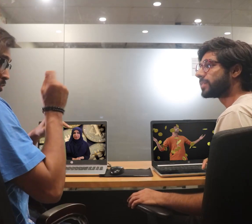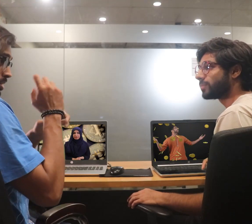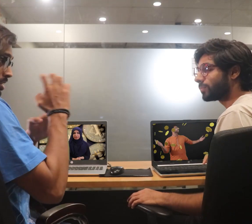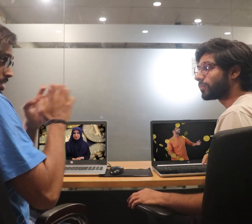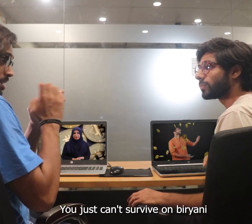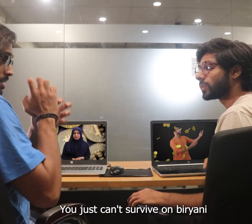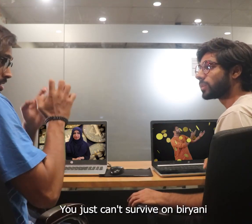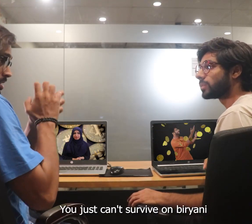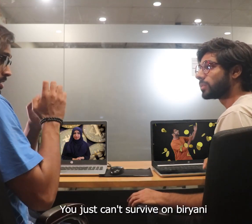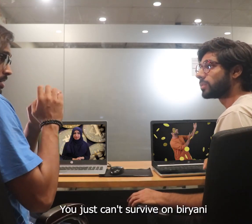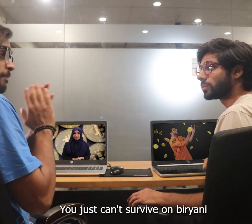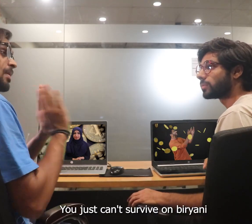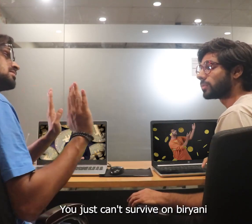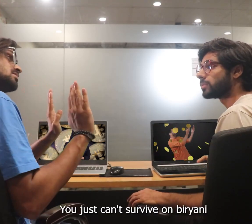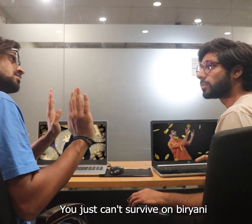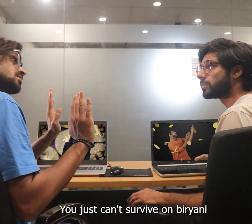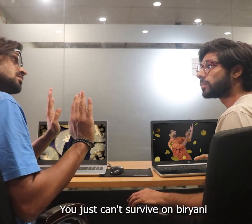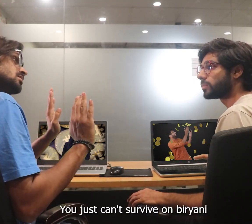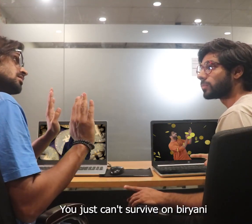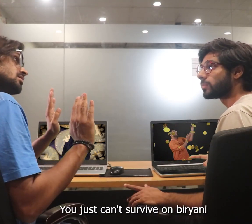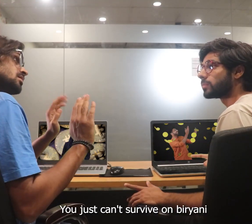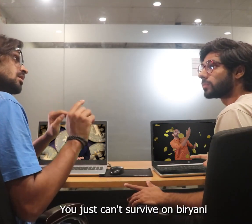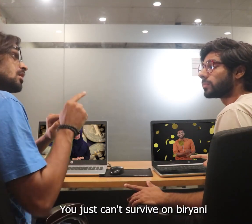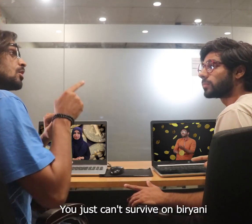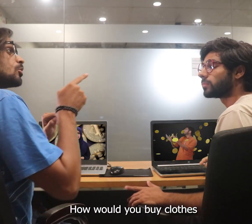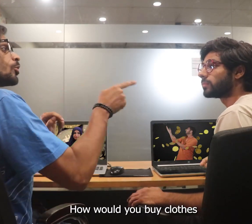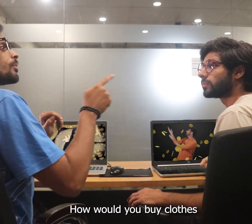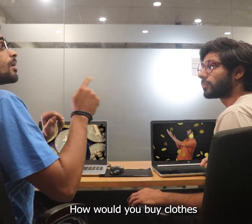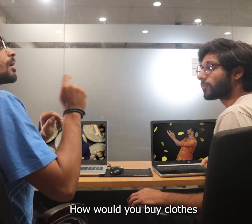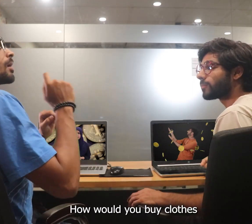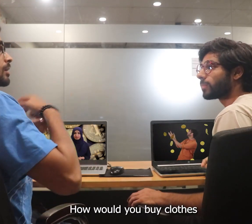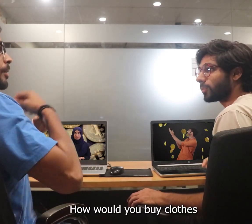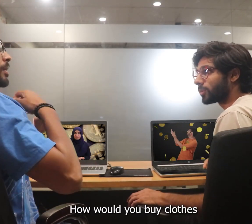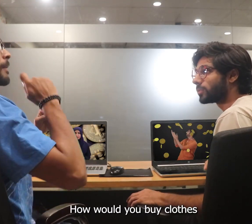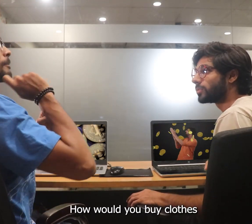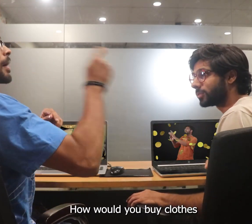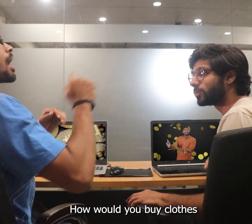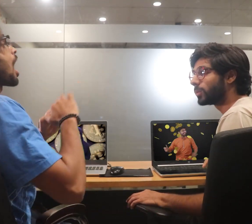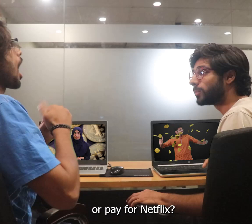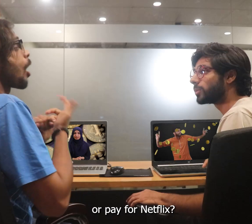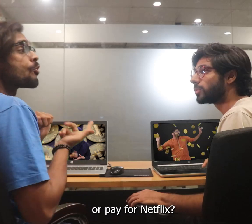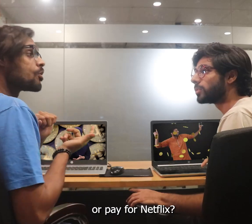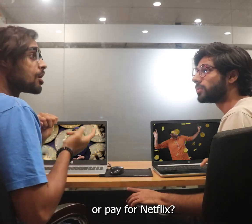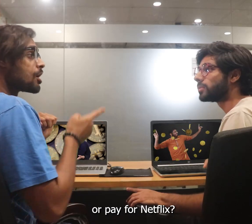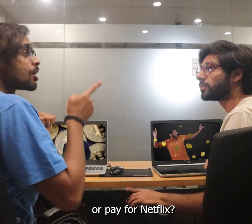You just can't survive on biryani. How would you buy clothes or pay for Netflix?